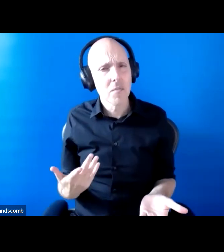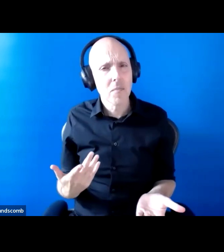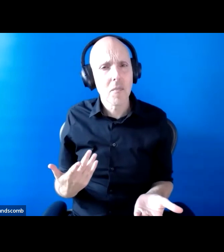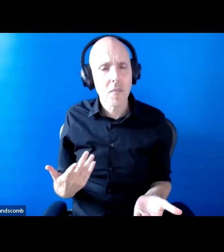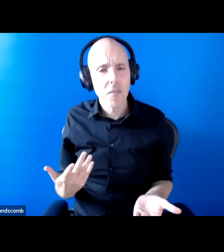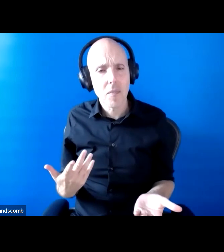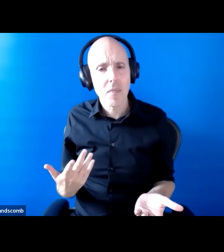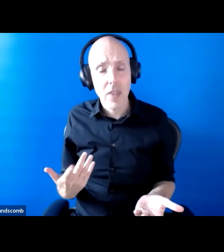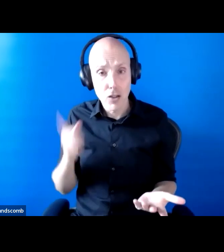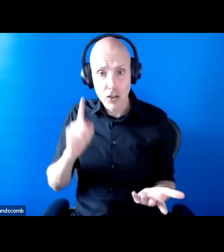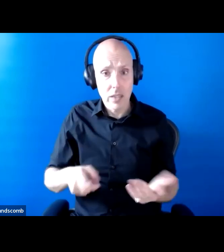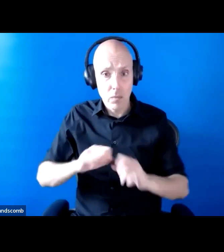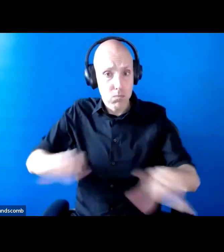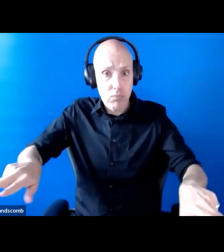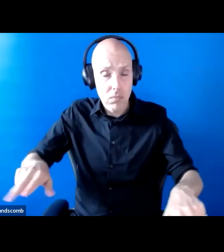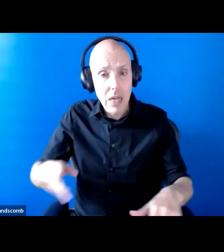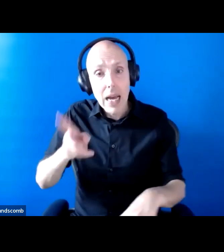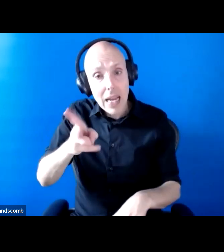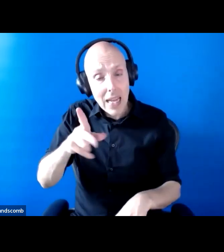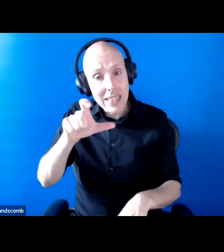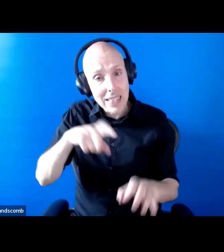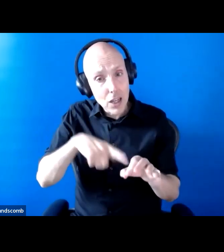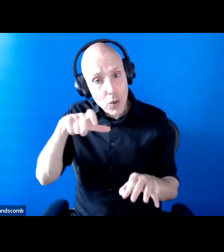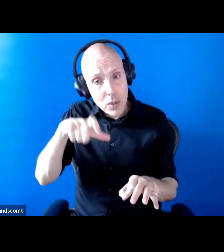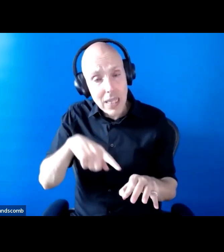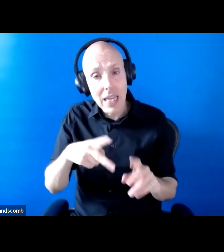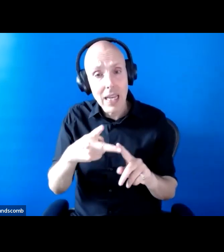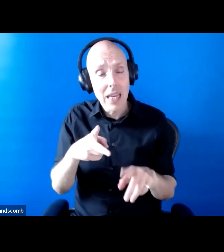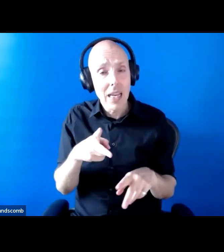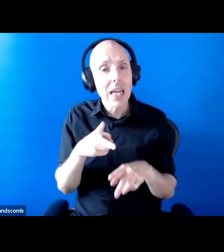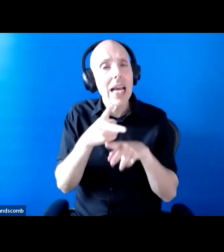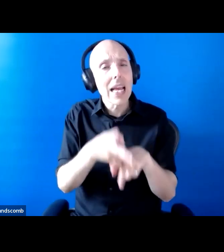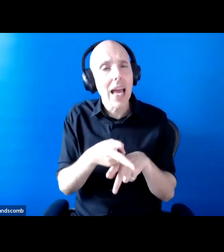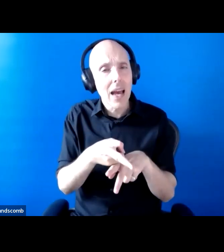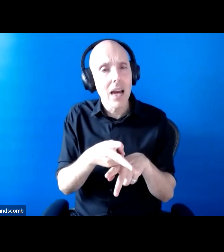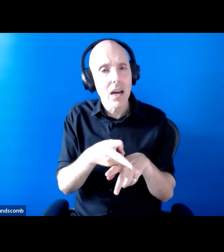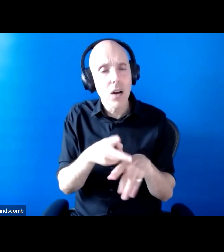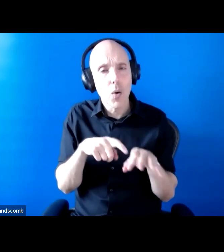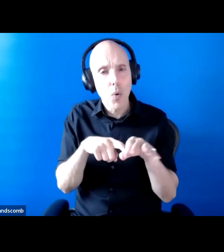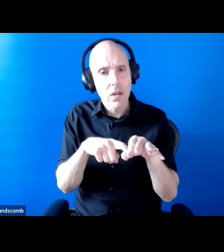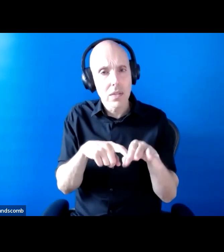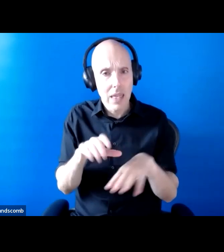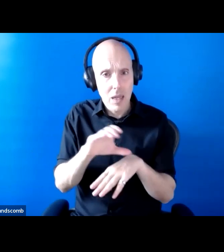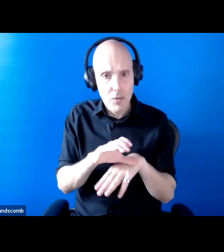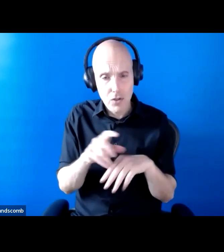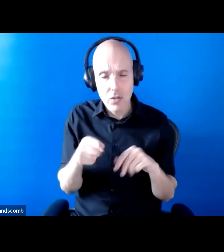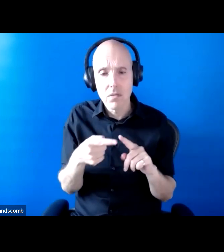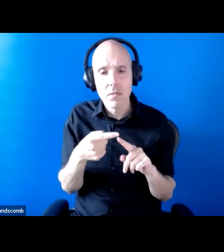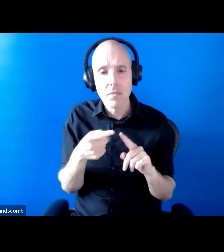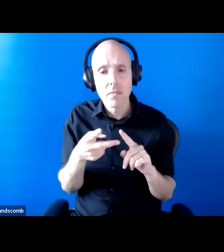Again, CQC and others, Care Quality Commission and others actually came out